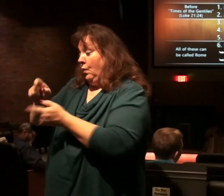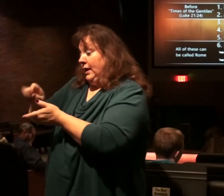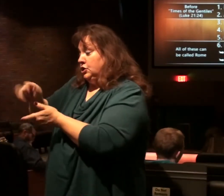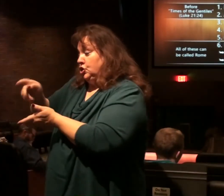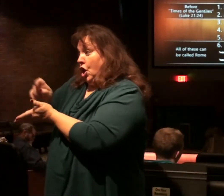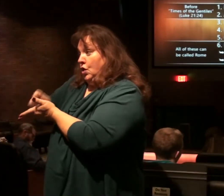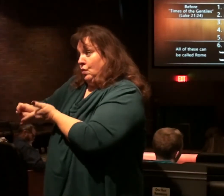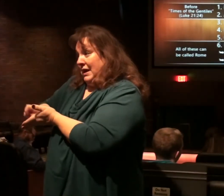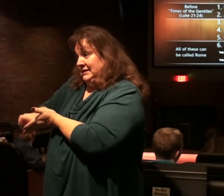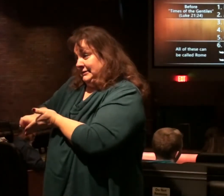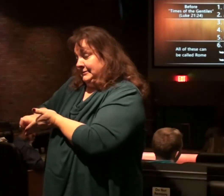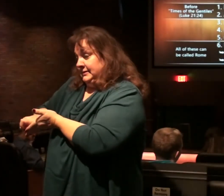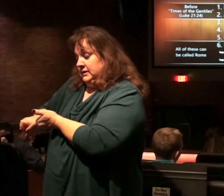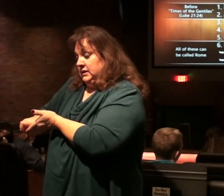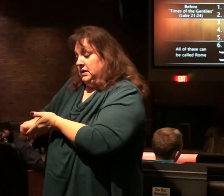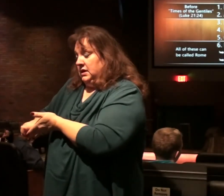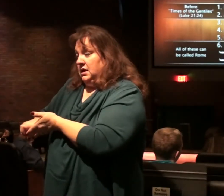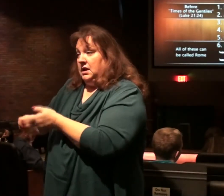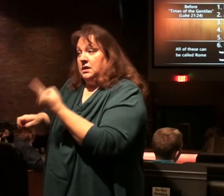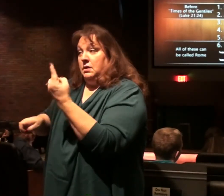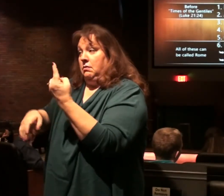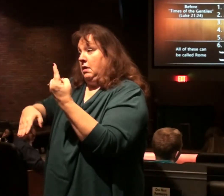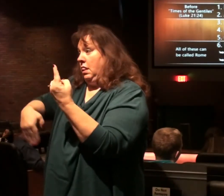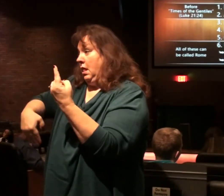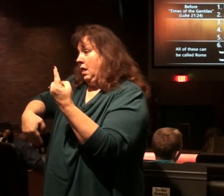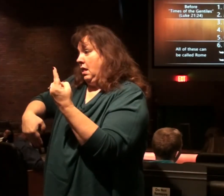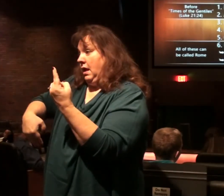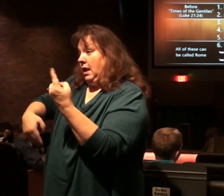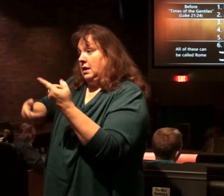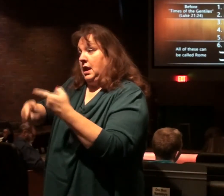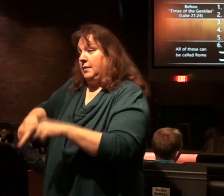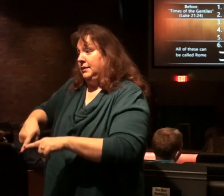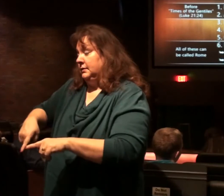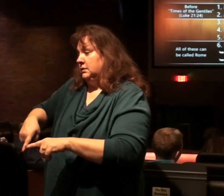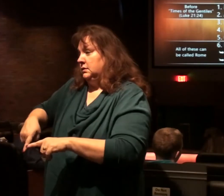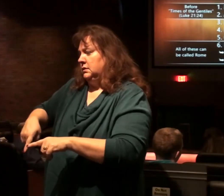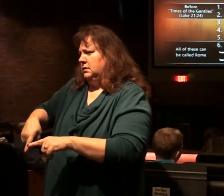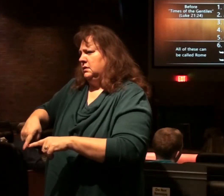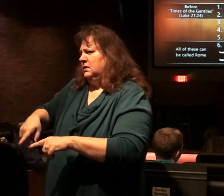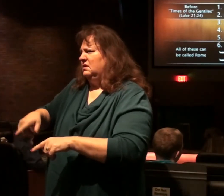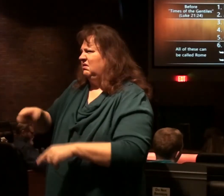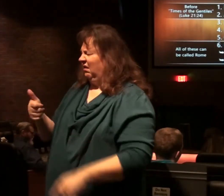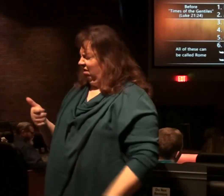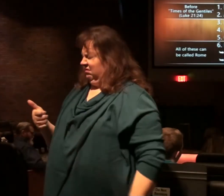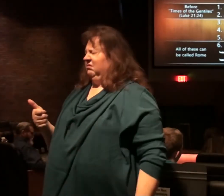writes. the other has not yet come. What other?